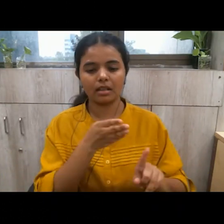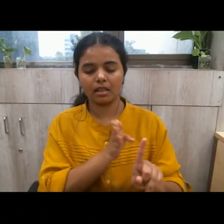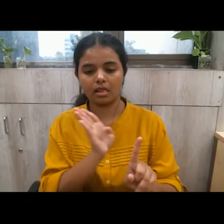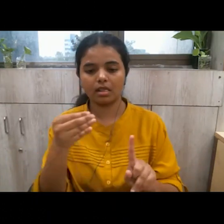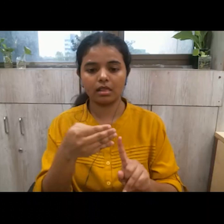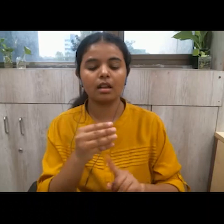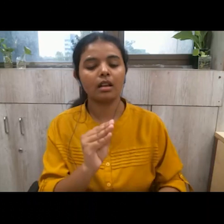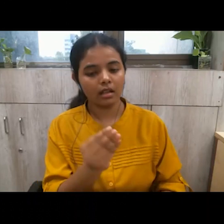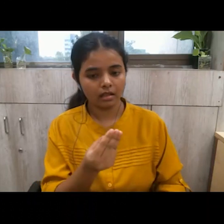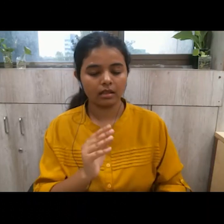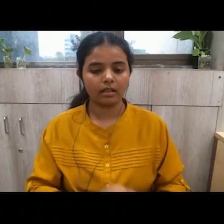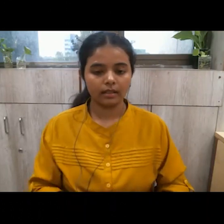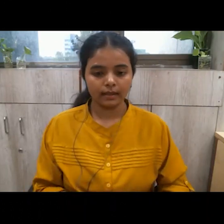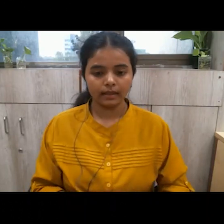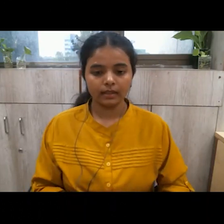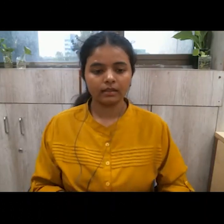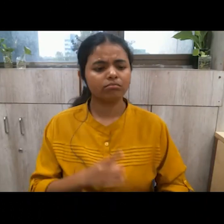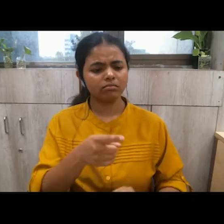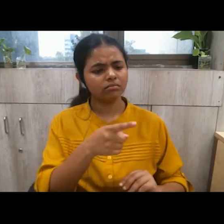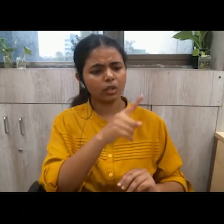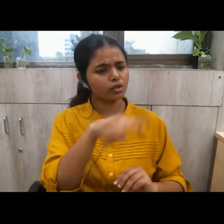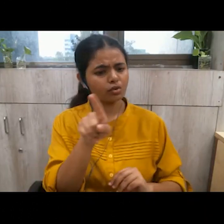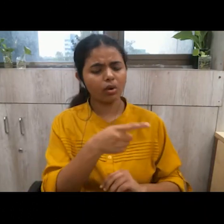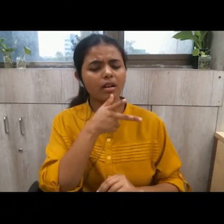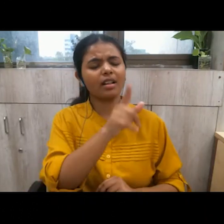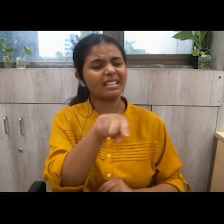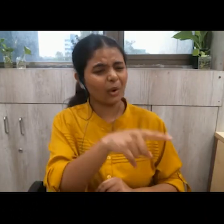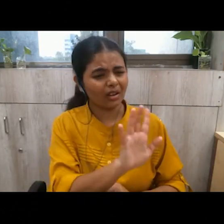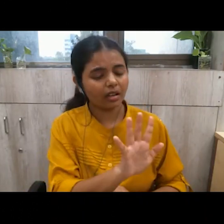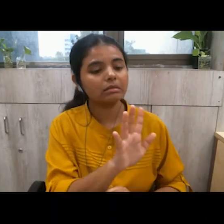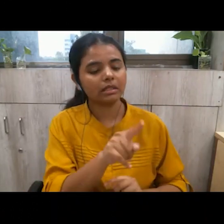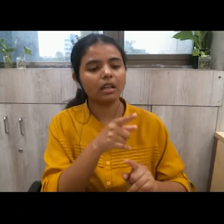but instead presenting in front of him the right example